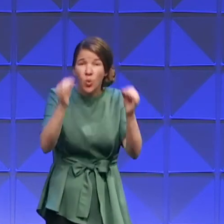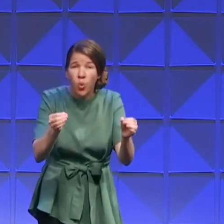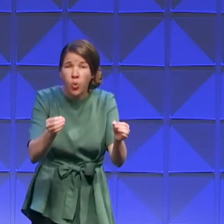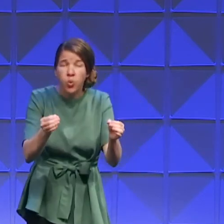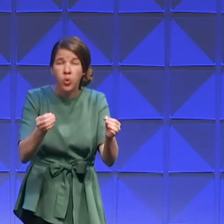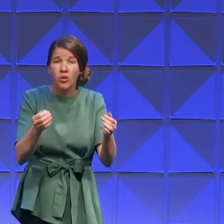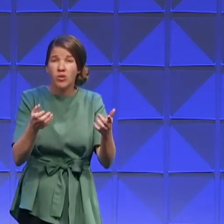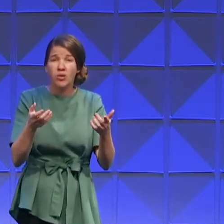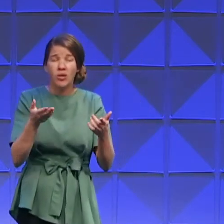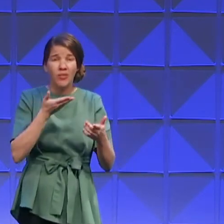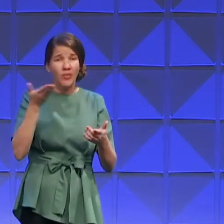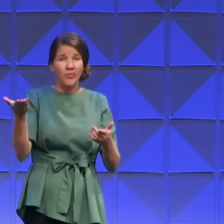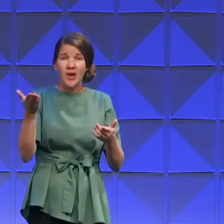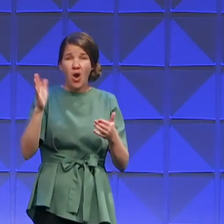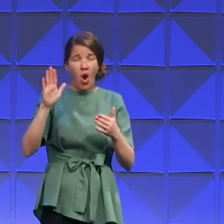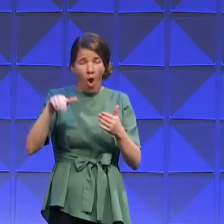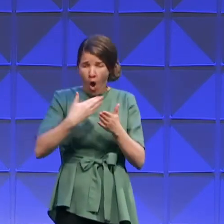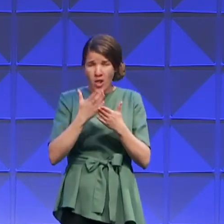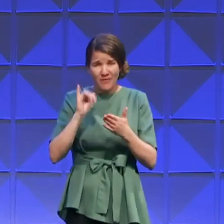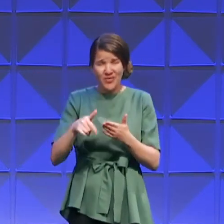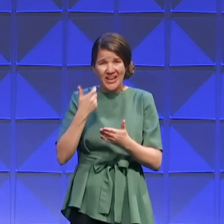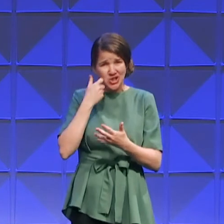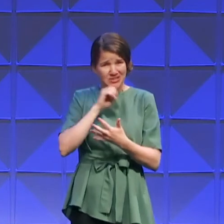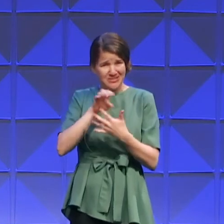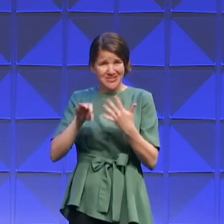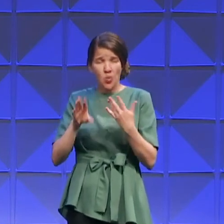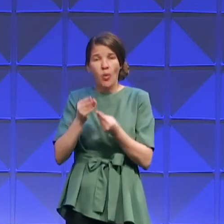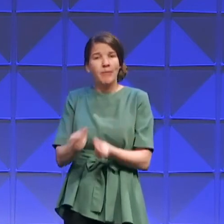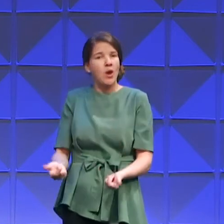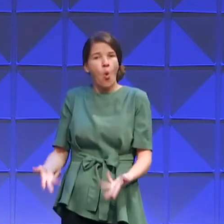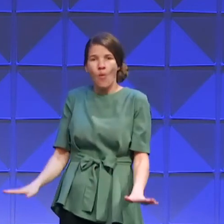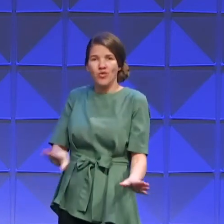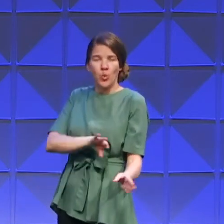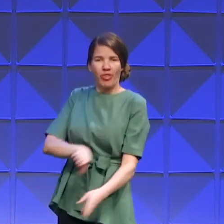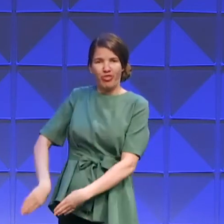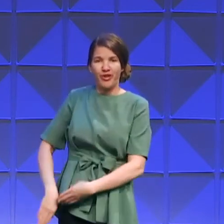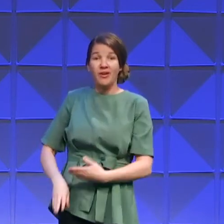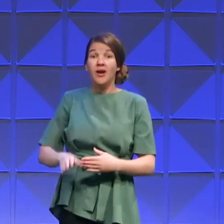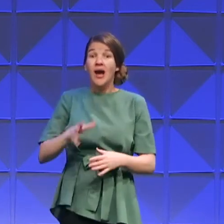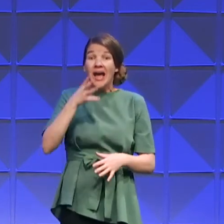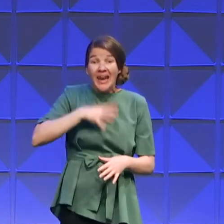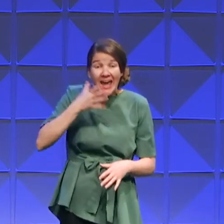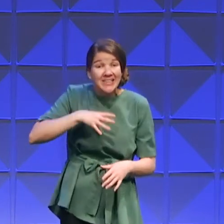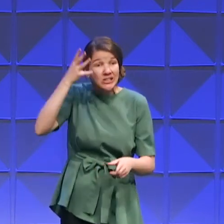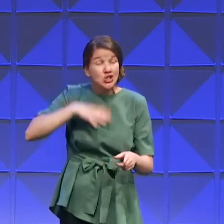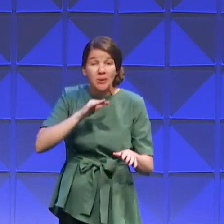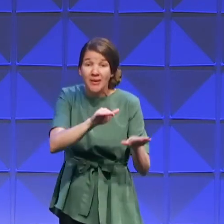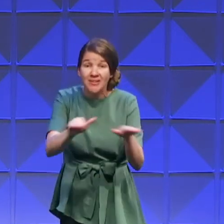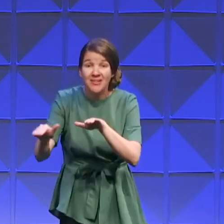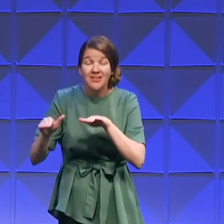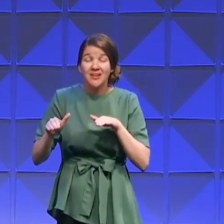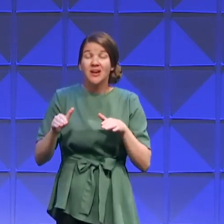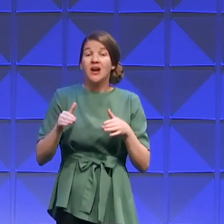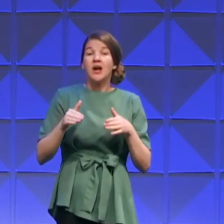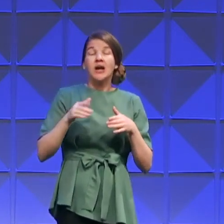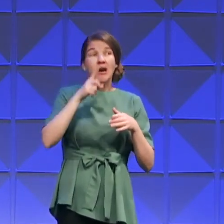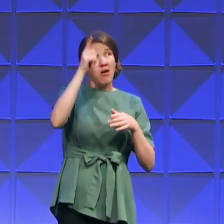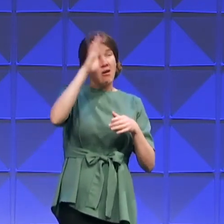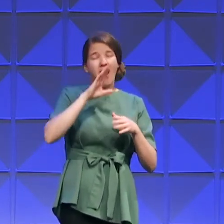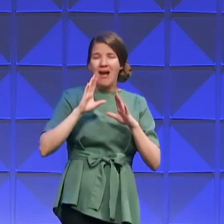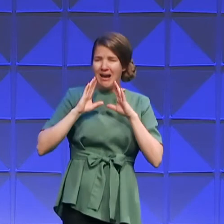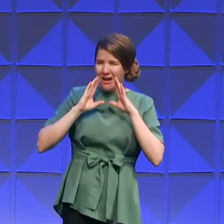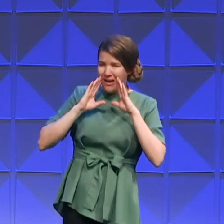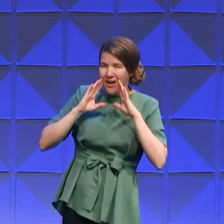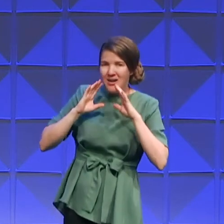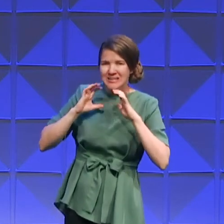The former things will be passed away. Ladies and gentlemen, I've come to remind us that the one that the trump of God will sound.